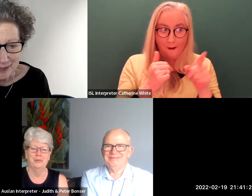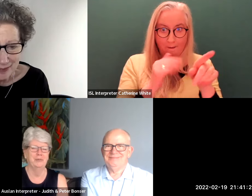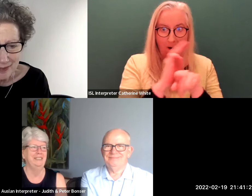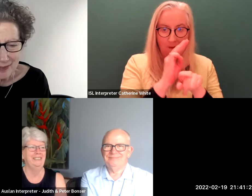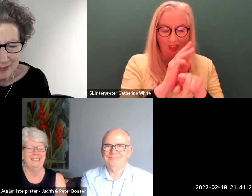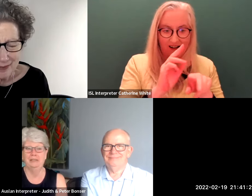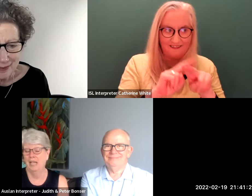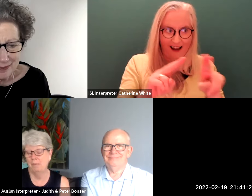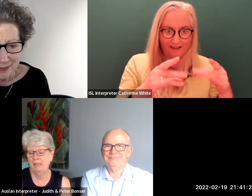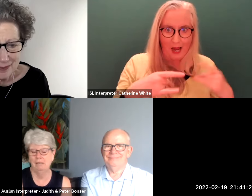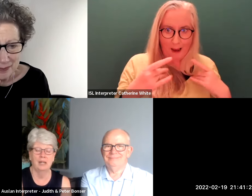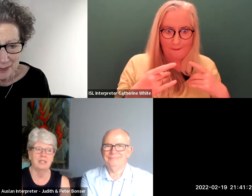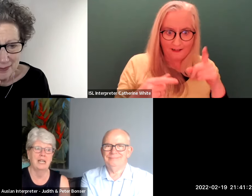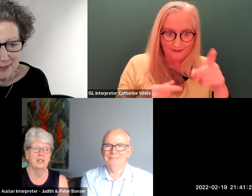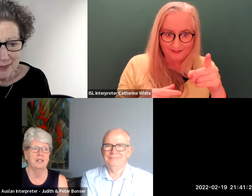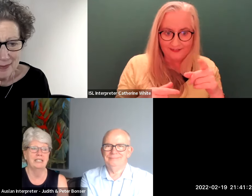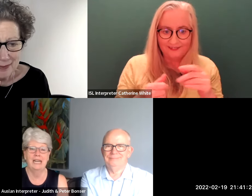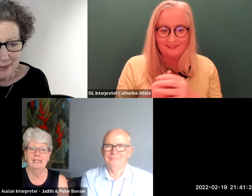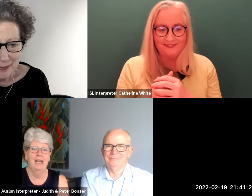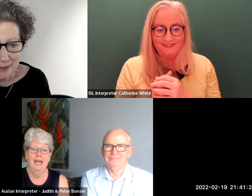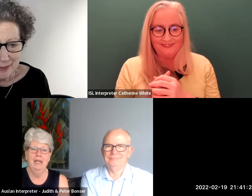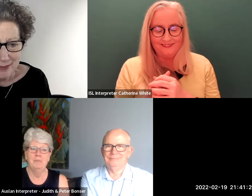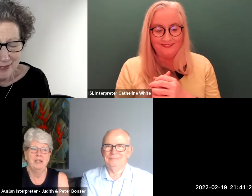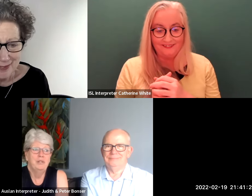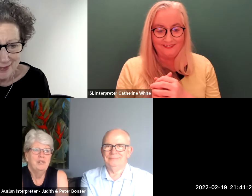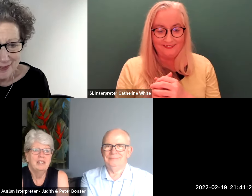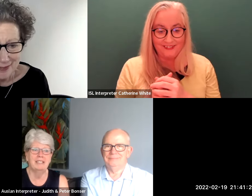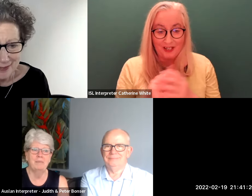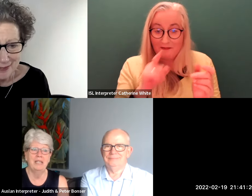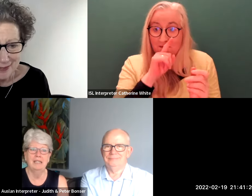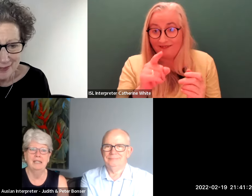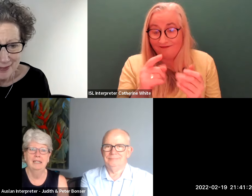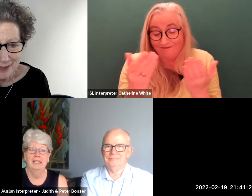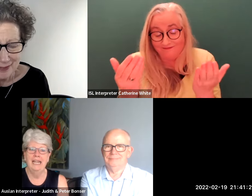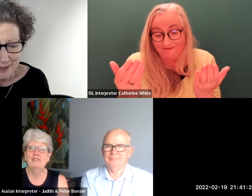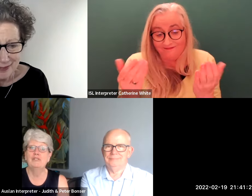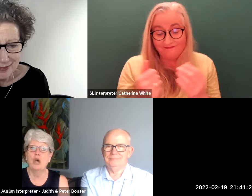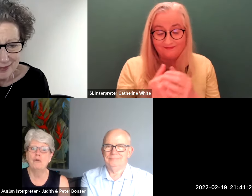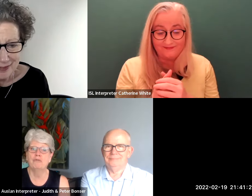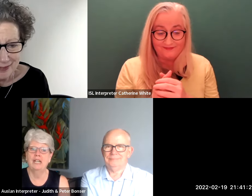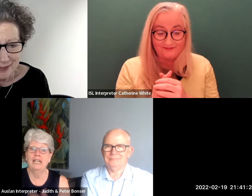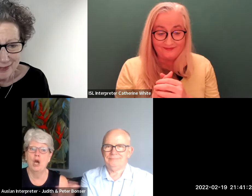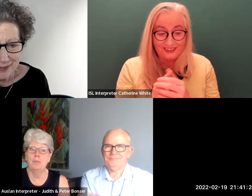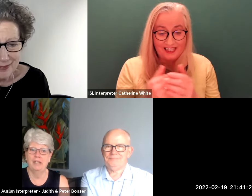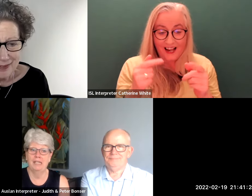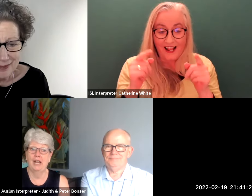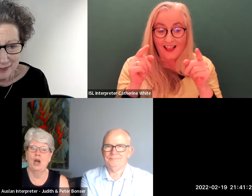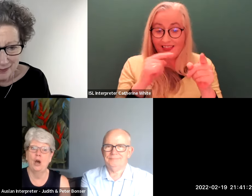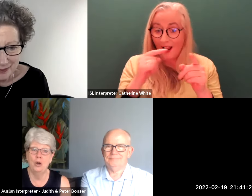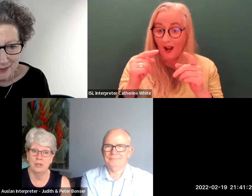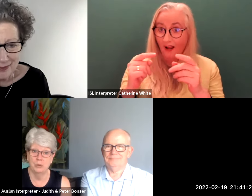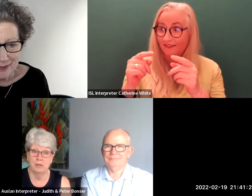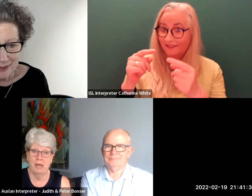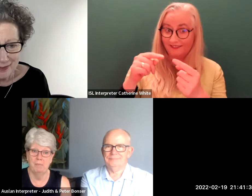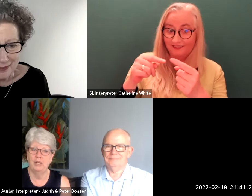or happy that i was starting to understand but it was just something that is so freely open at